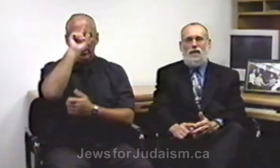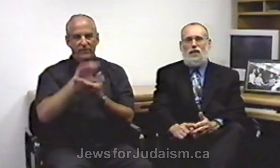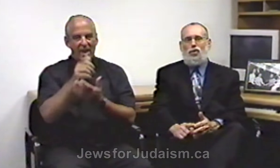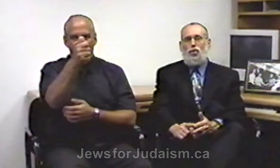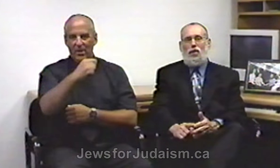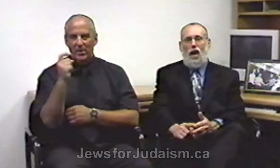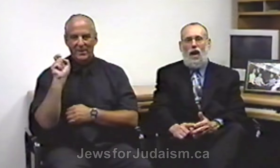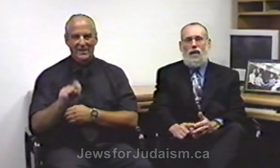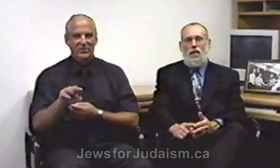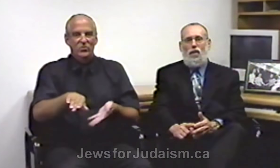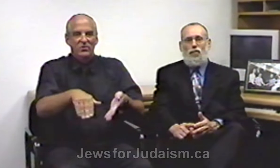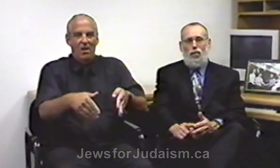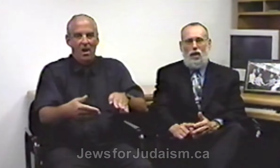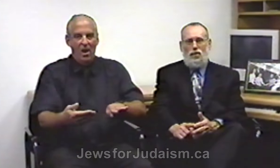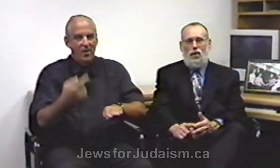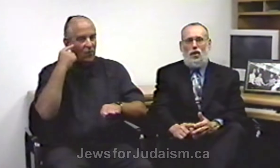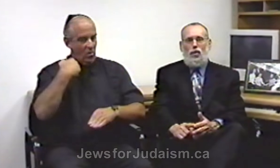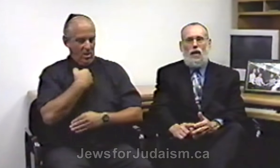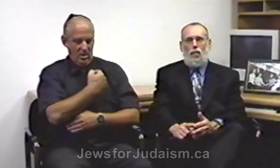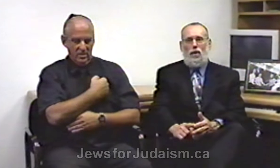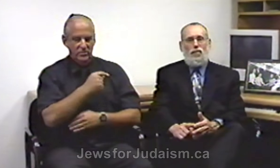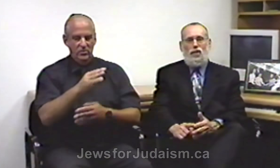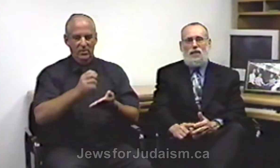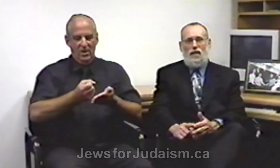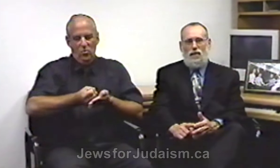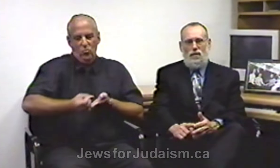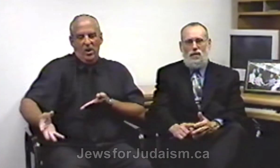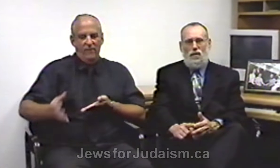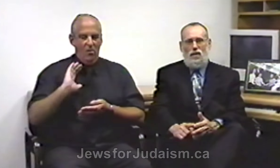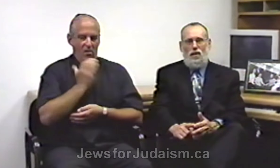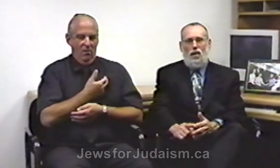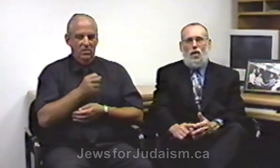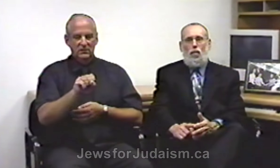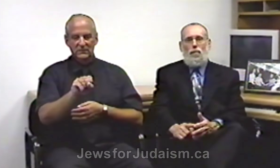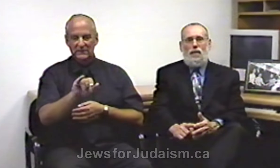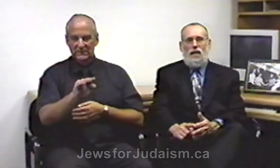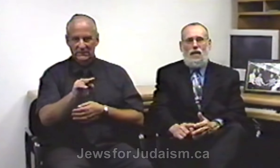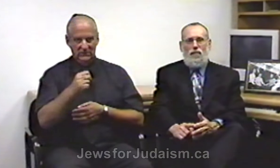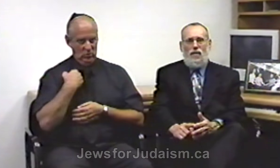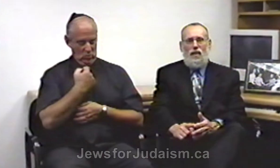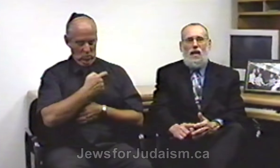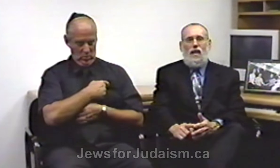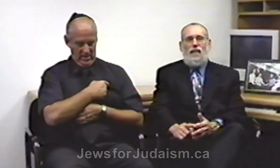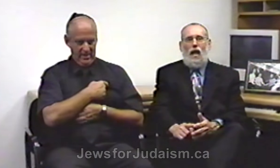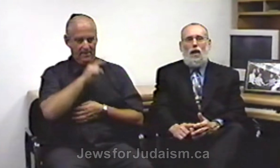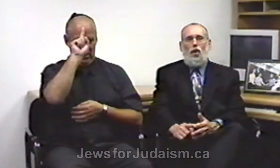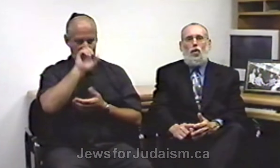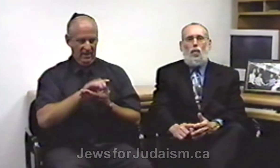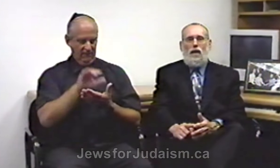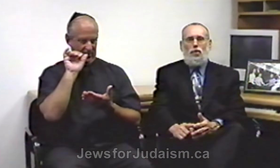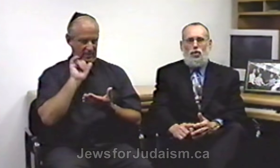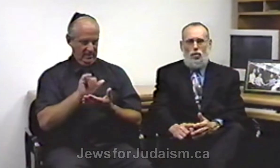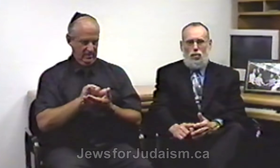needs to die for us to get rid of our sins. We believe that we as Jews